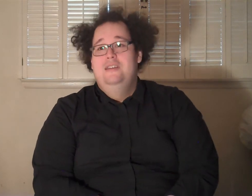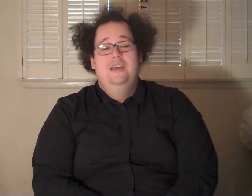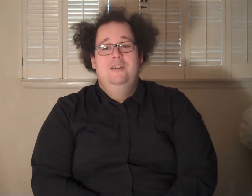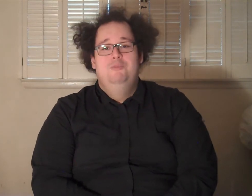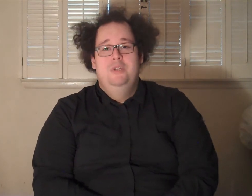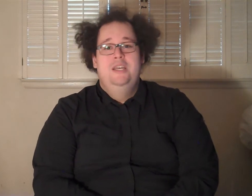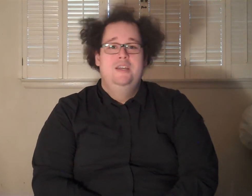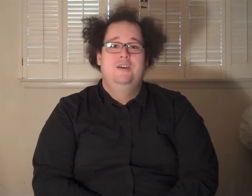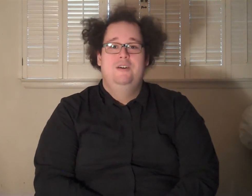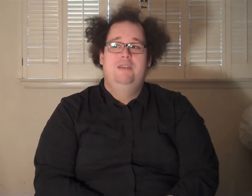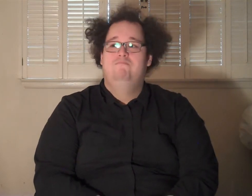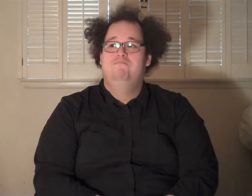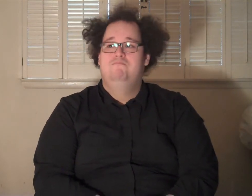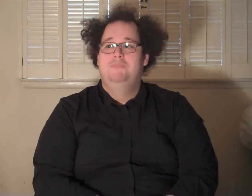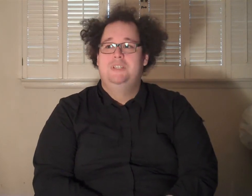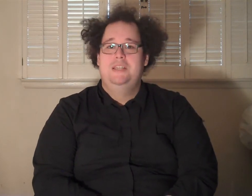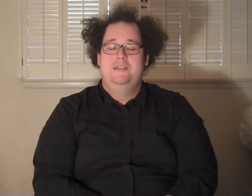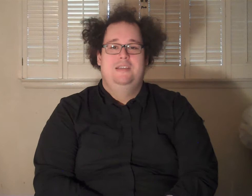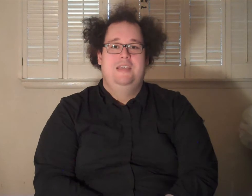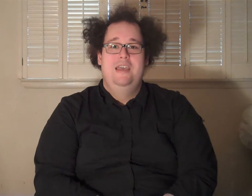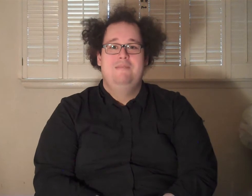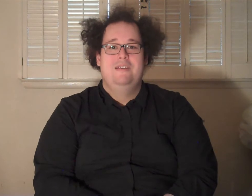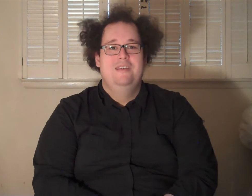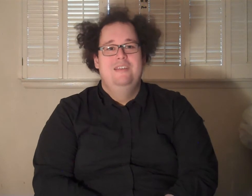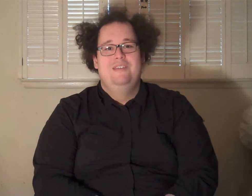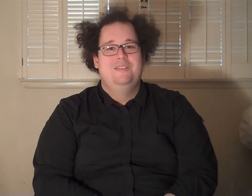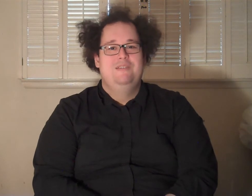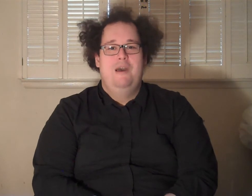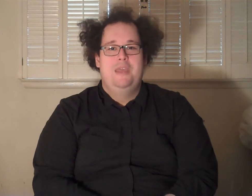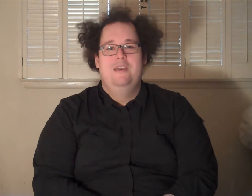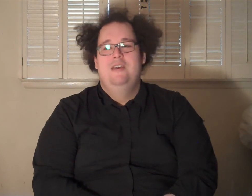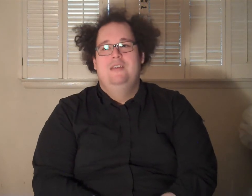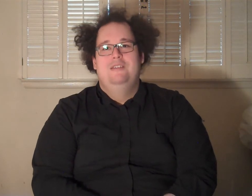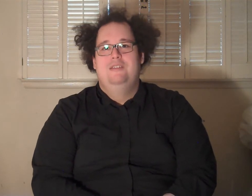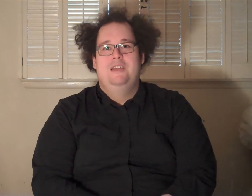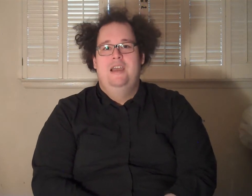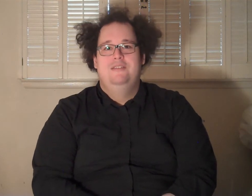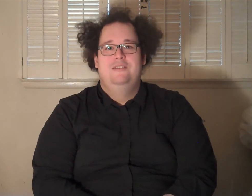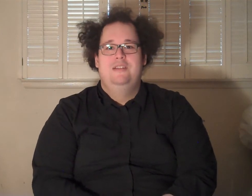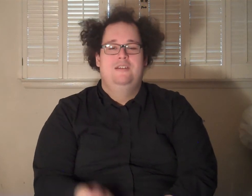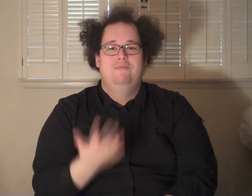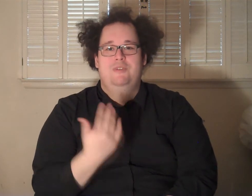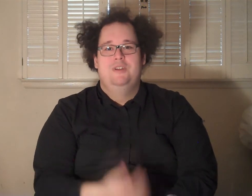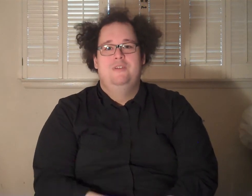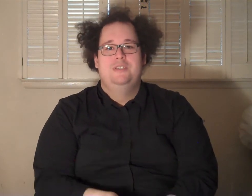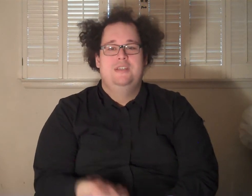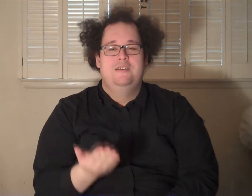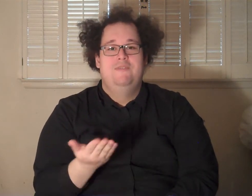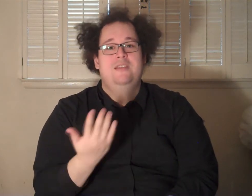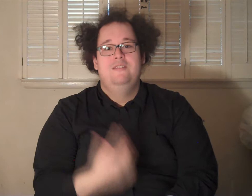Yeah, it was pretty good. All right. There's nothing else I can say about it. There was some, I mean, the actors are in it. And you're going to notice Finn